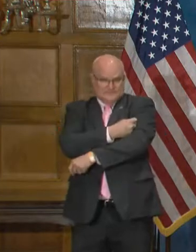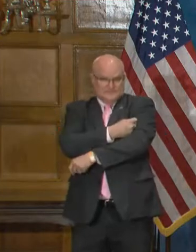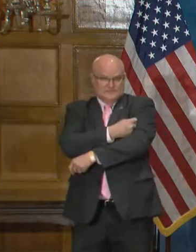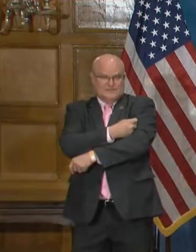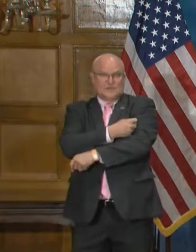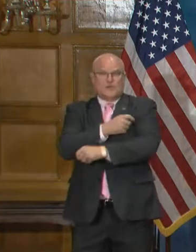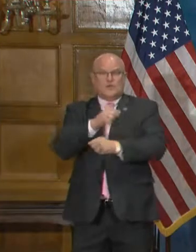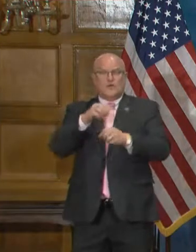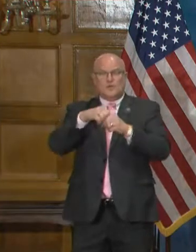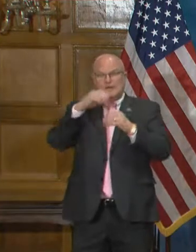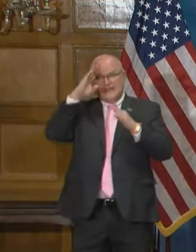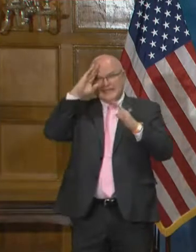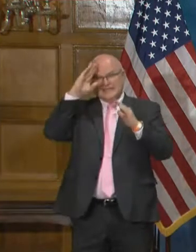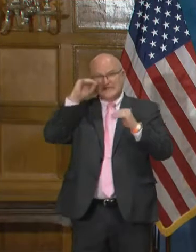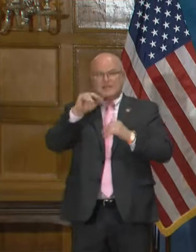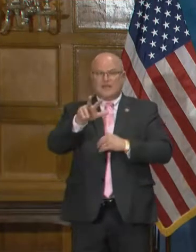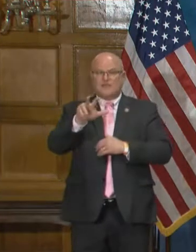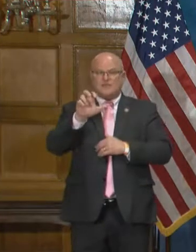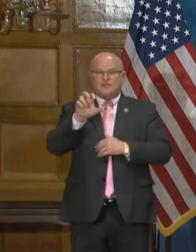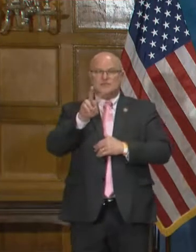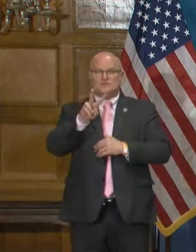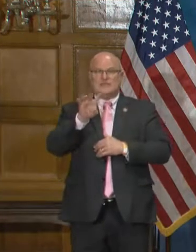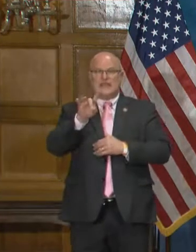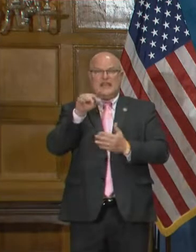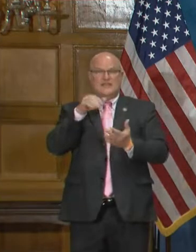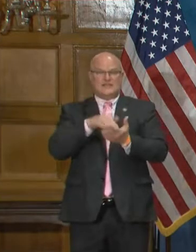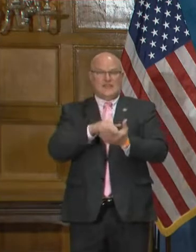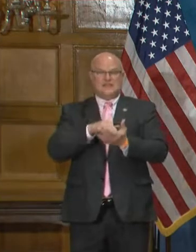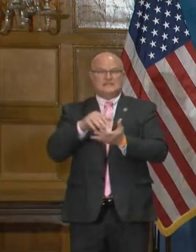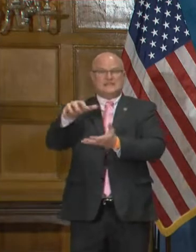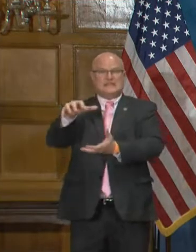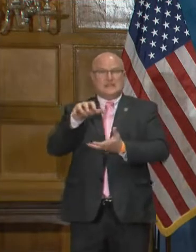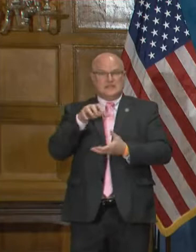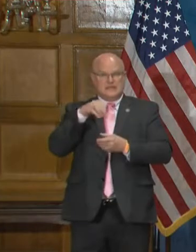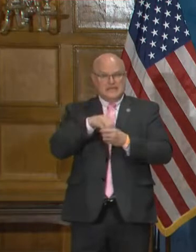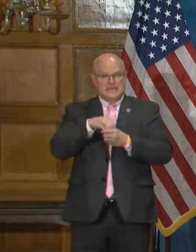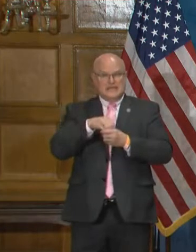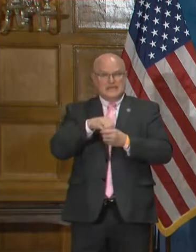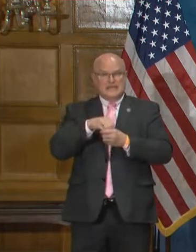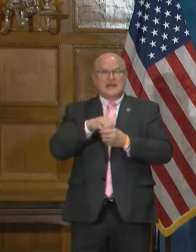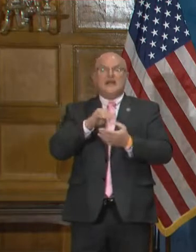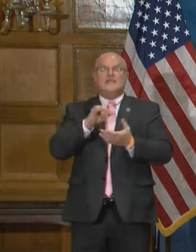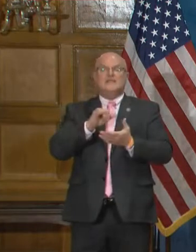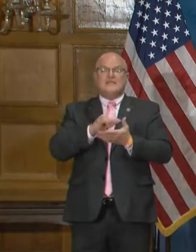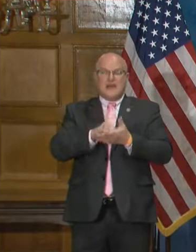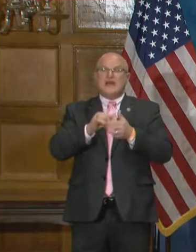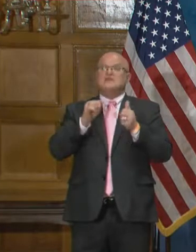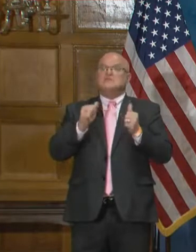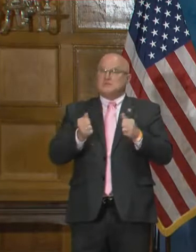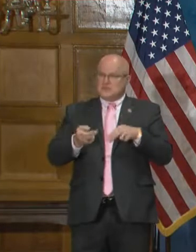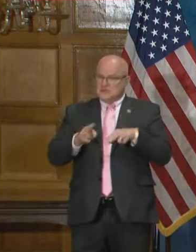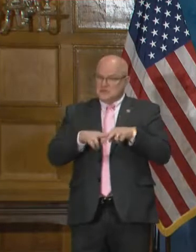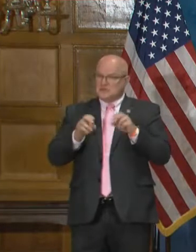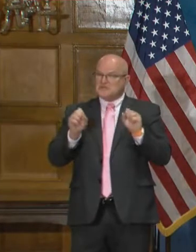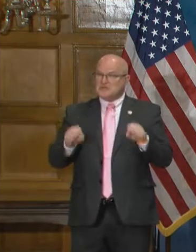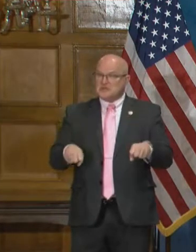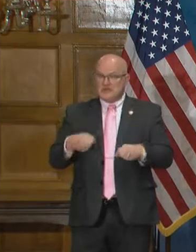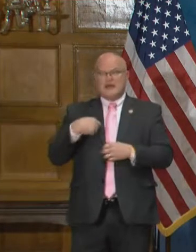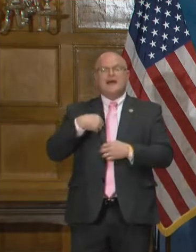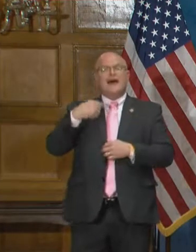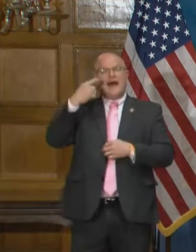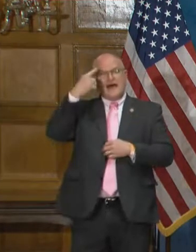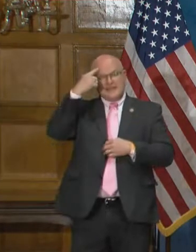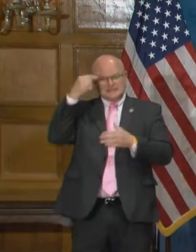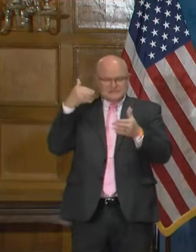with anticipated 328,000 doses coming in. Now that supply could increase some so I think we're